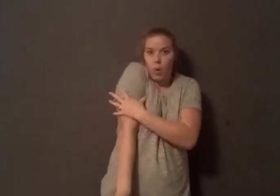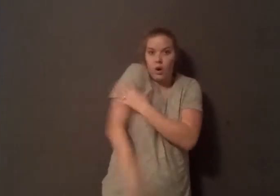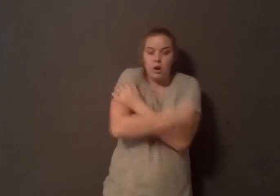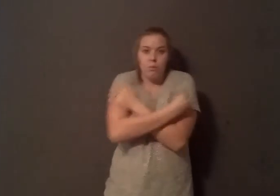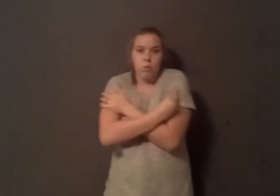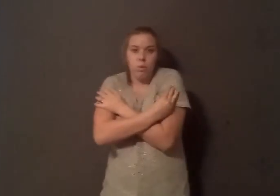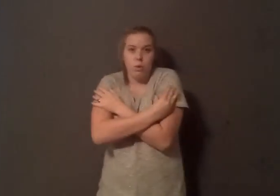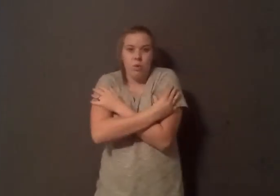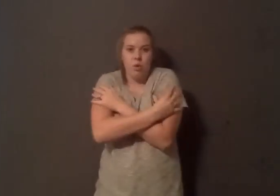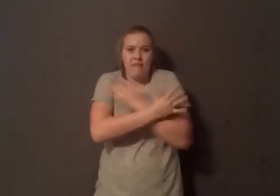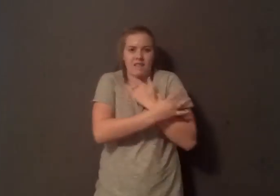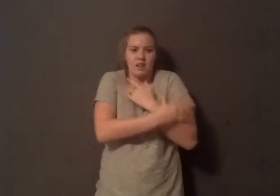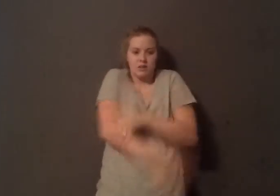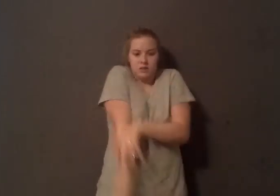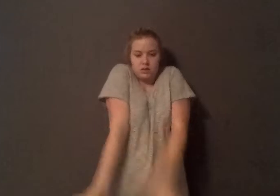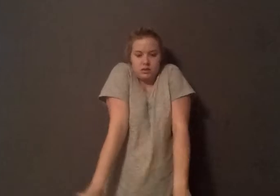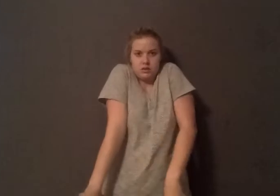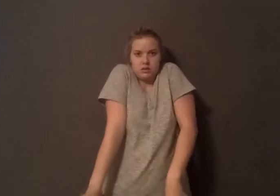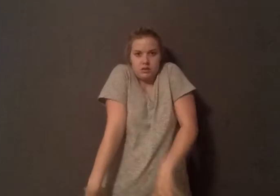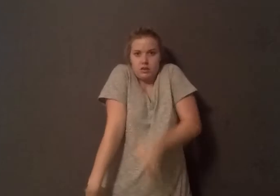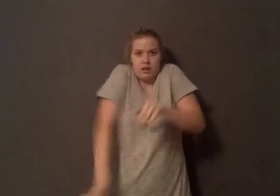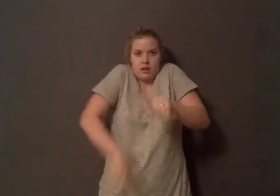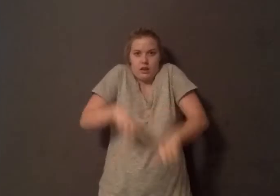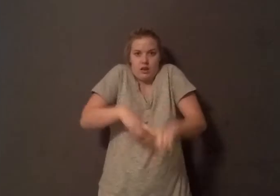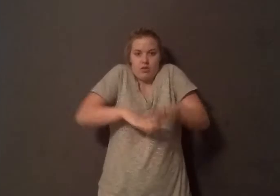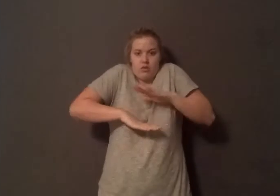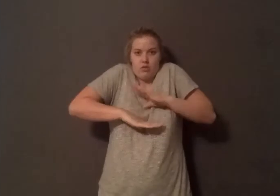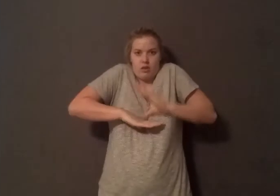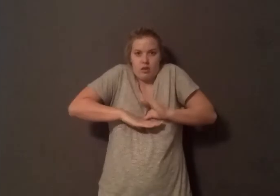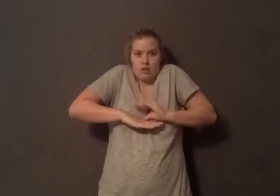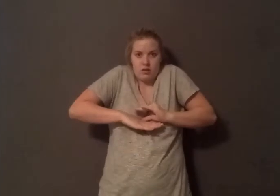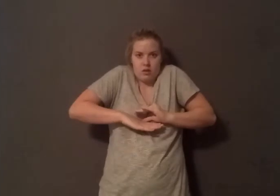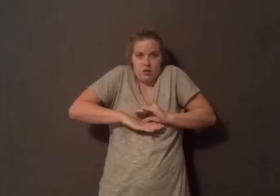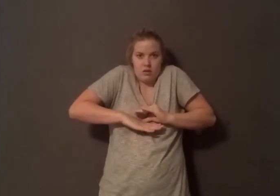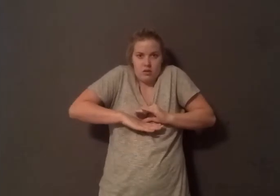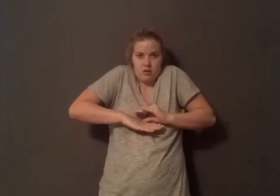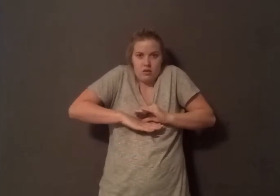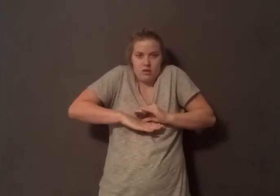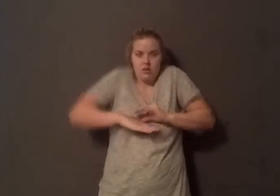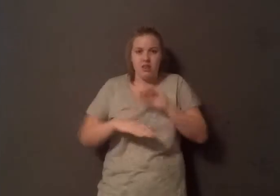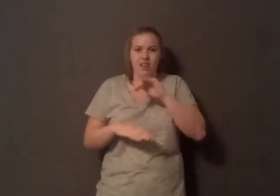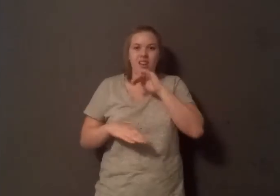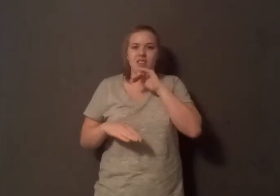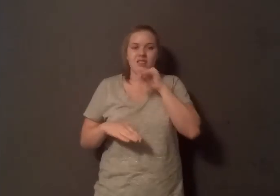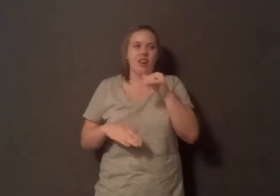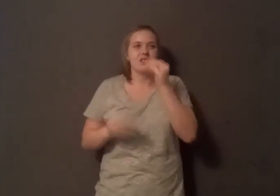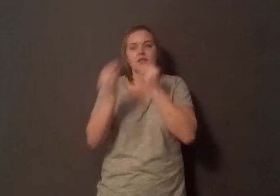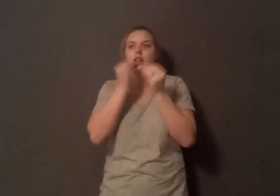stiffening of the arteries, their inability to relax normally in half. So it's not like decades down the road, eating unhealthy, there will be some damage.